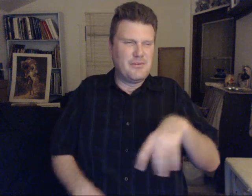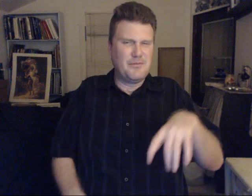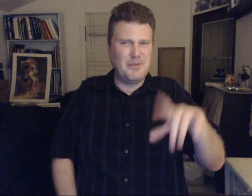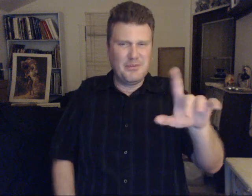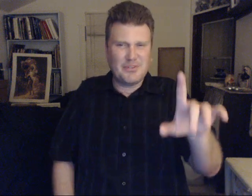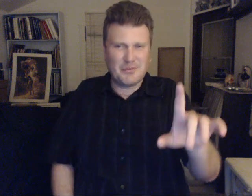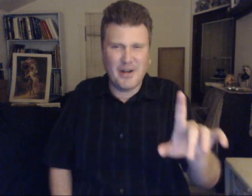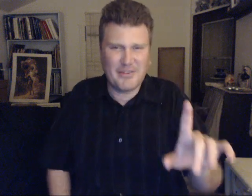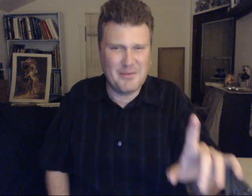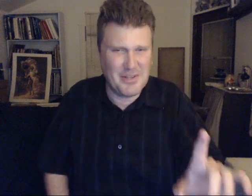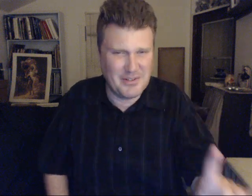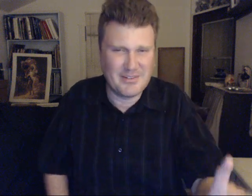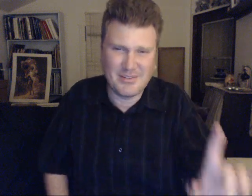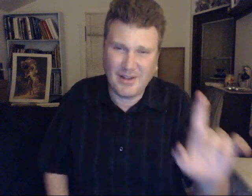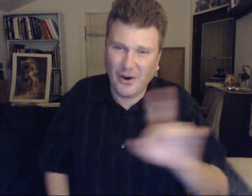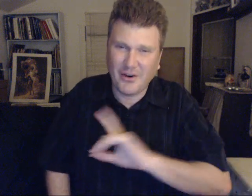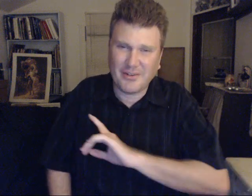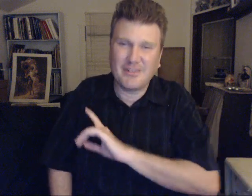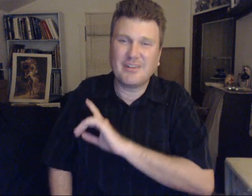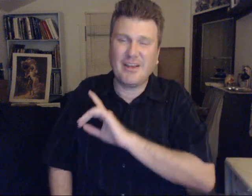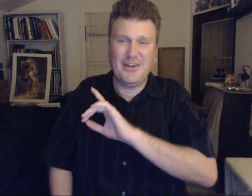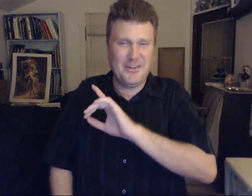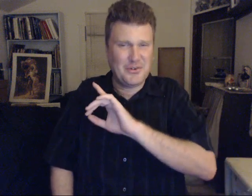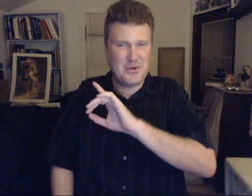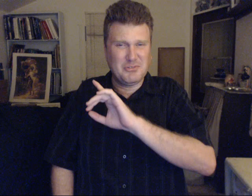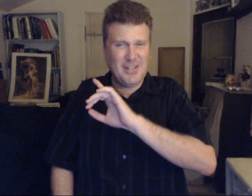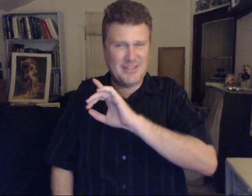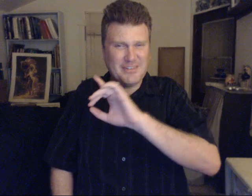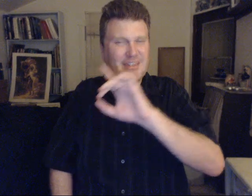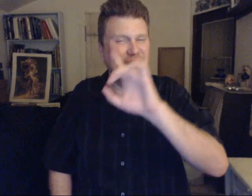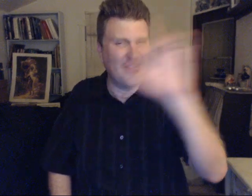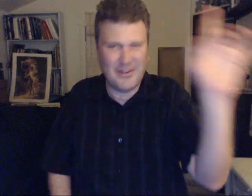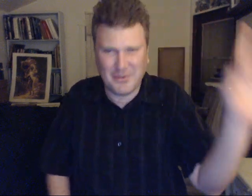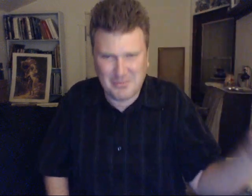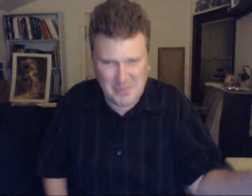You'd be surprised. How many. Are. Canines. On your planet. That don't remember.